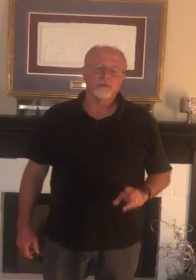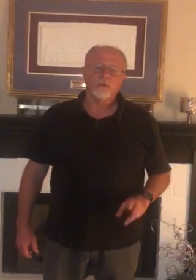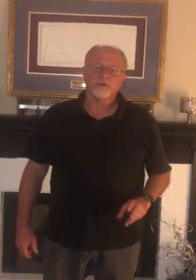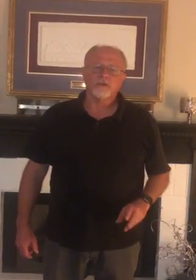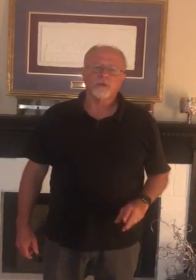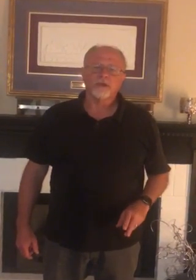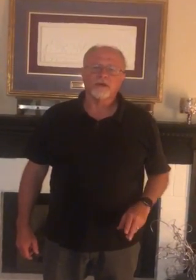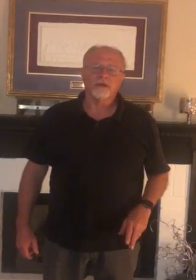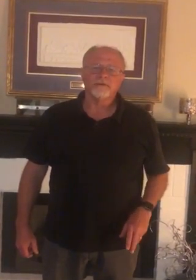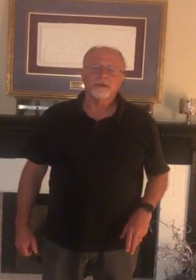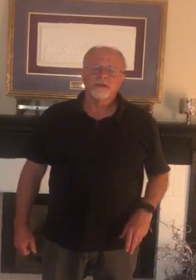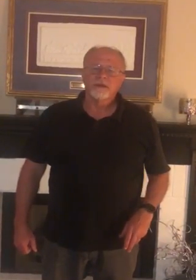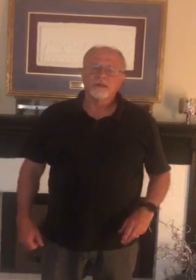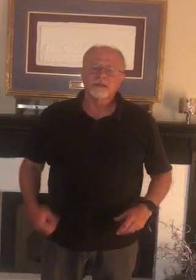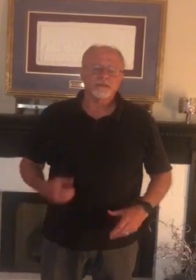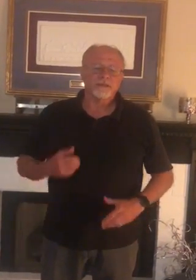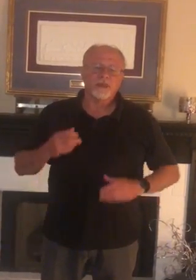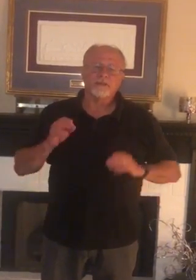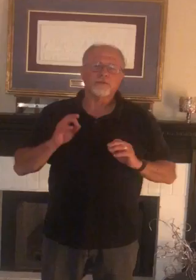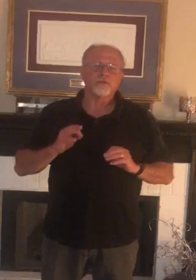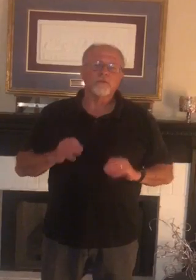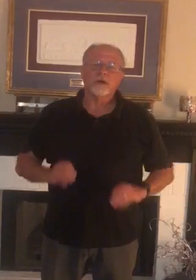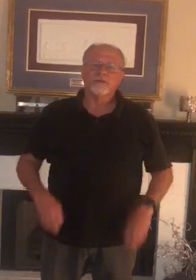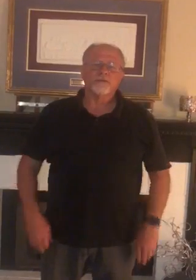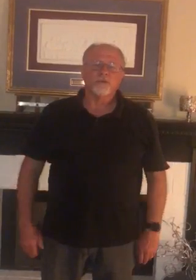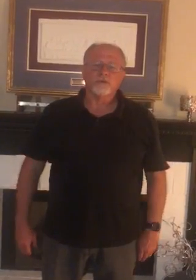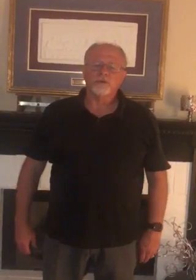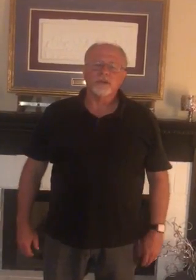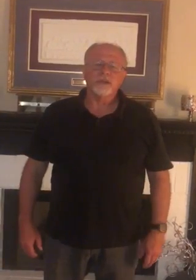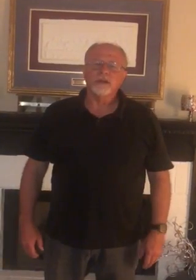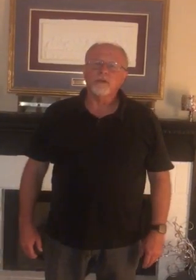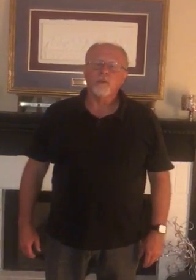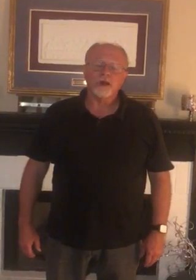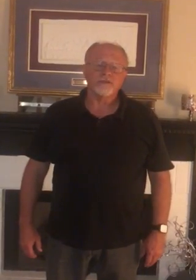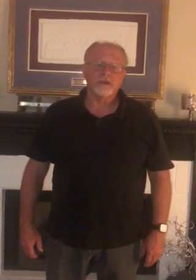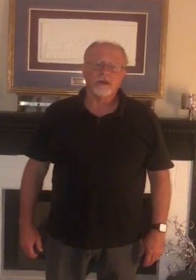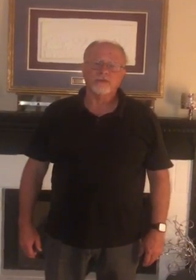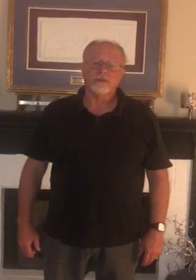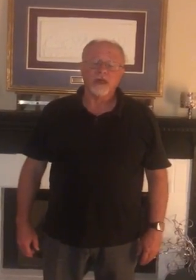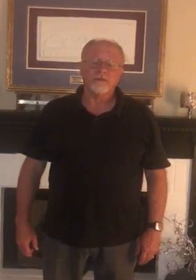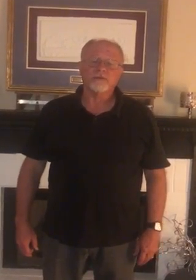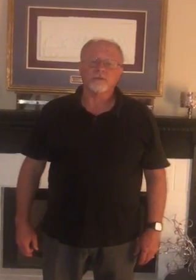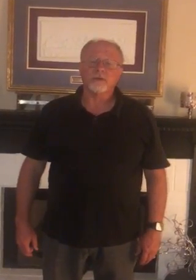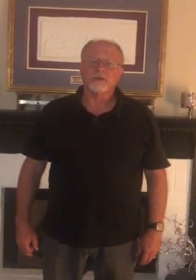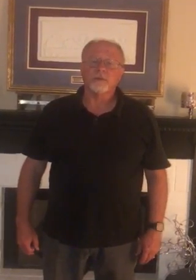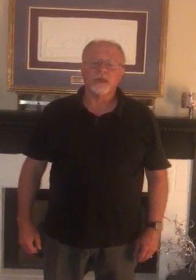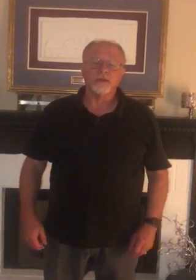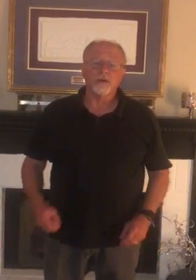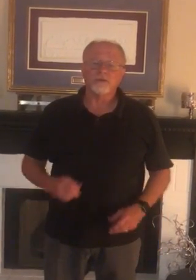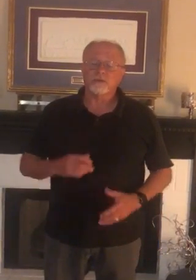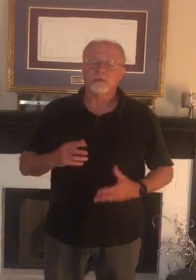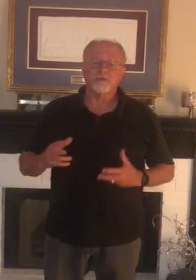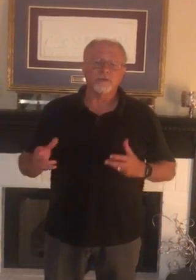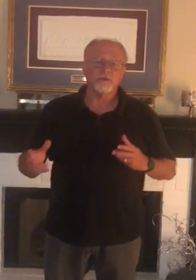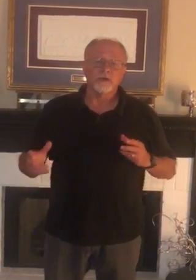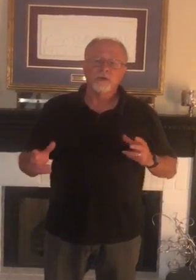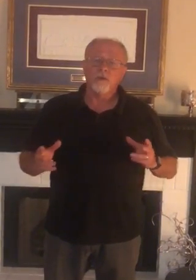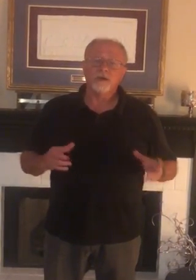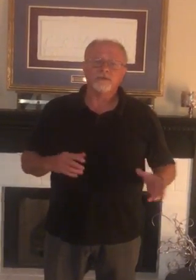you know what's going on. Listen, thank you so much for tuning in and watching us live stream. And I know some of you watched